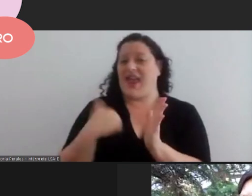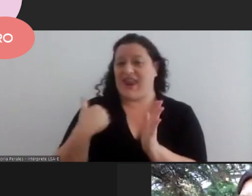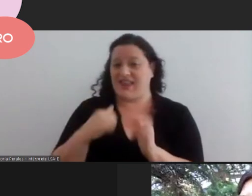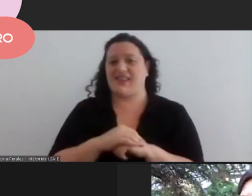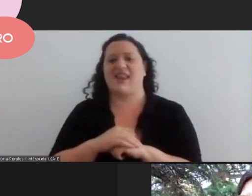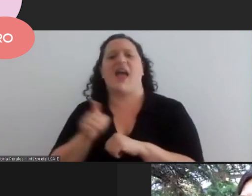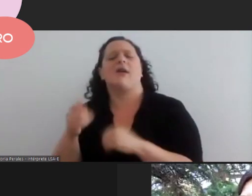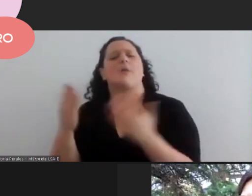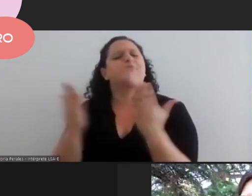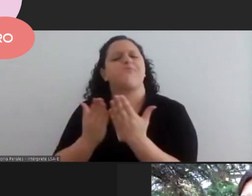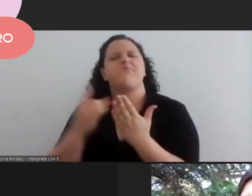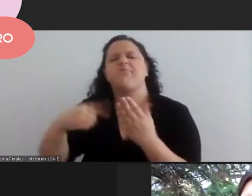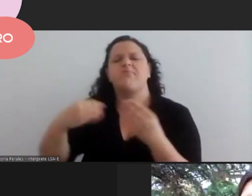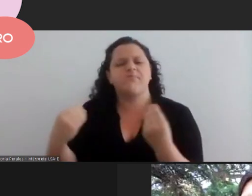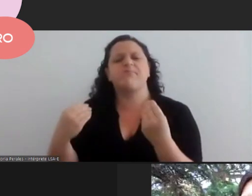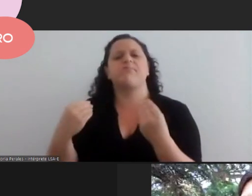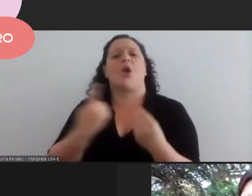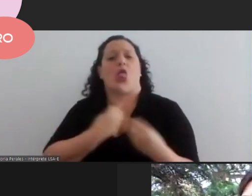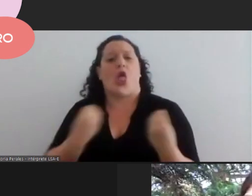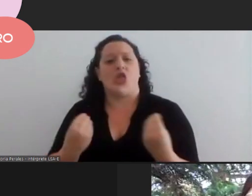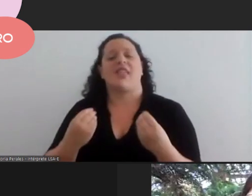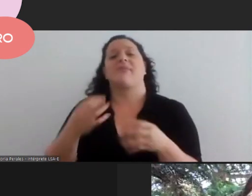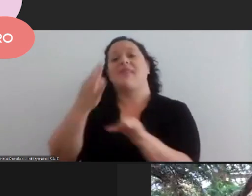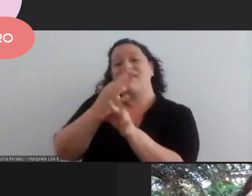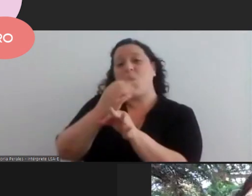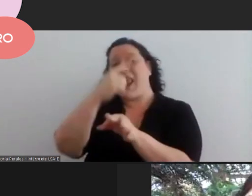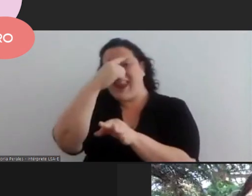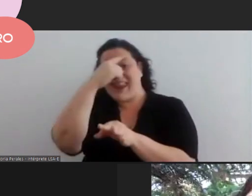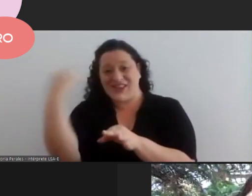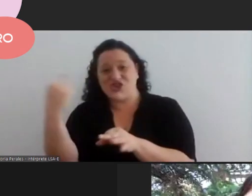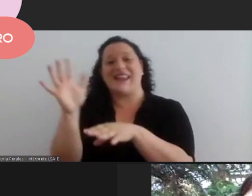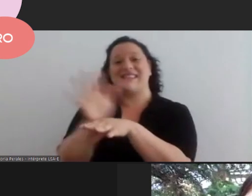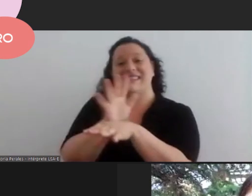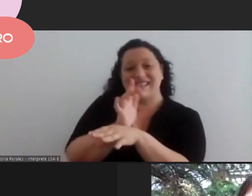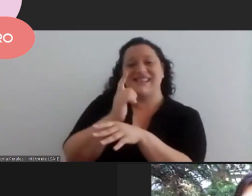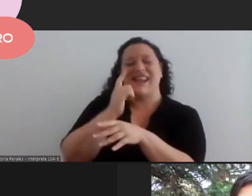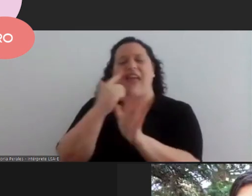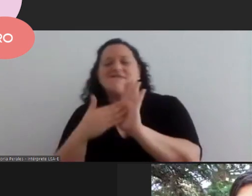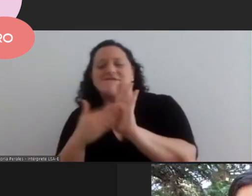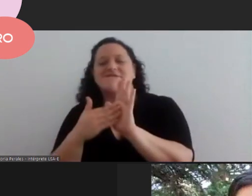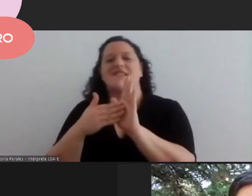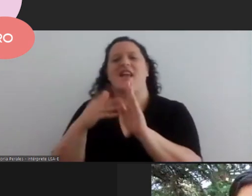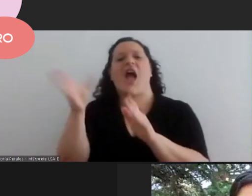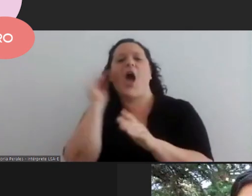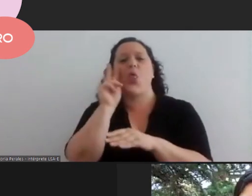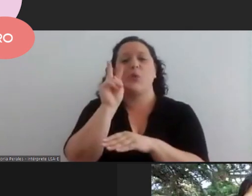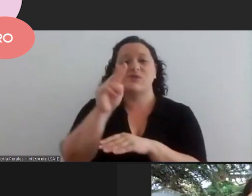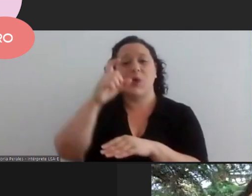She studied filmmaking in the National and Experimentation Film School,